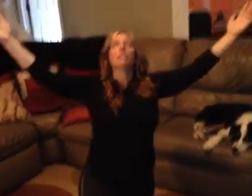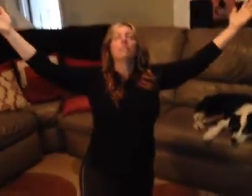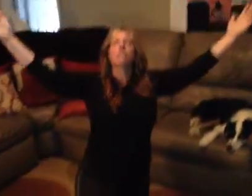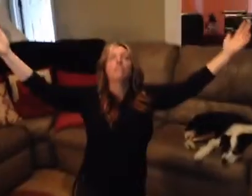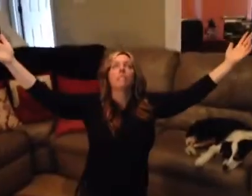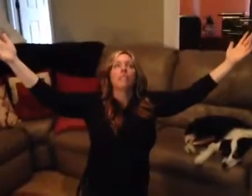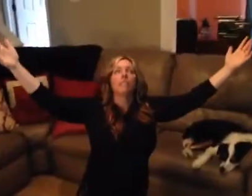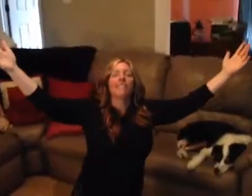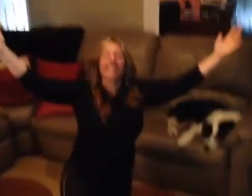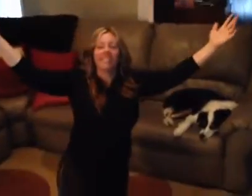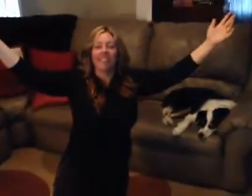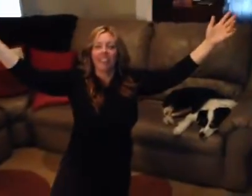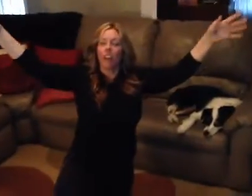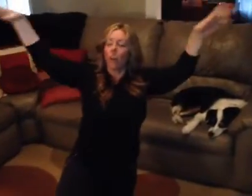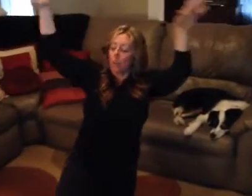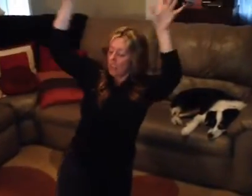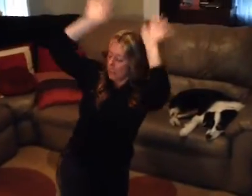over here